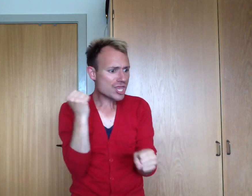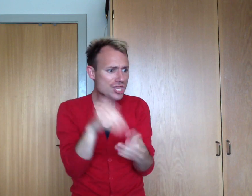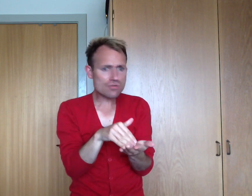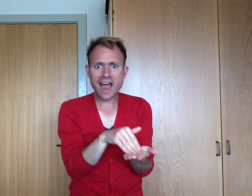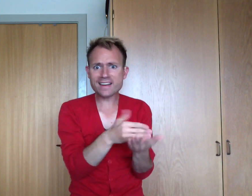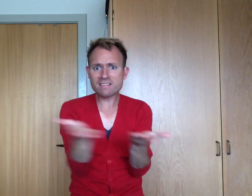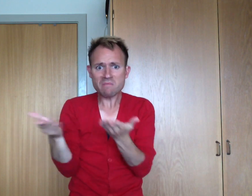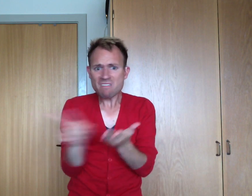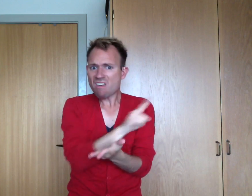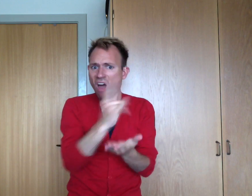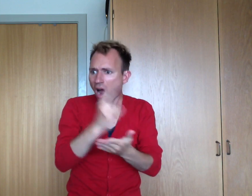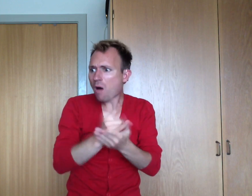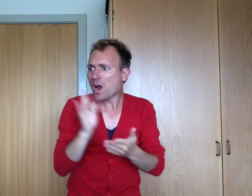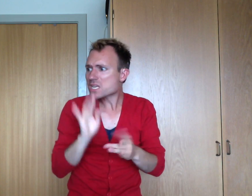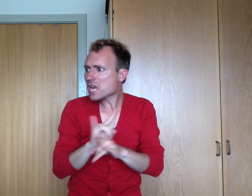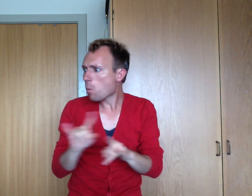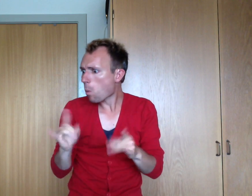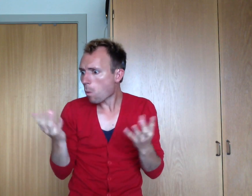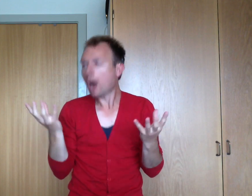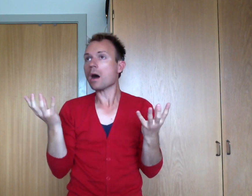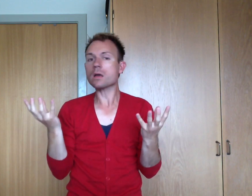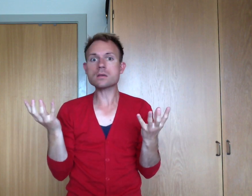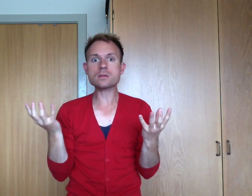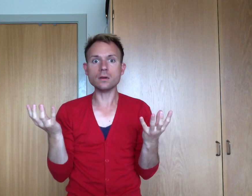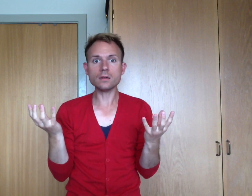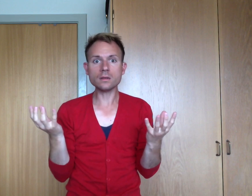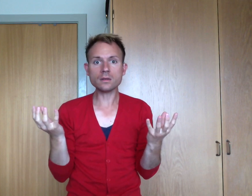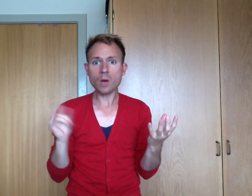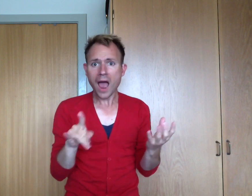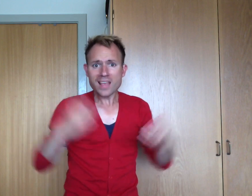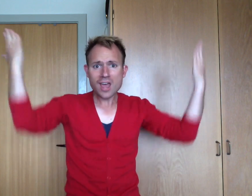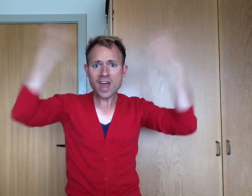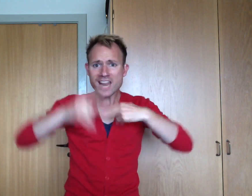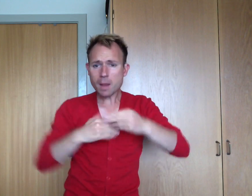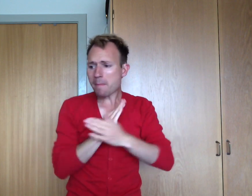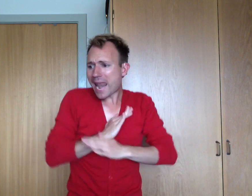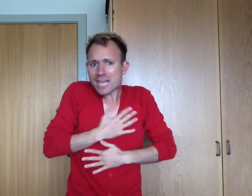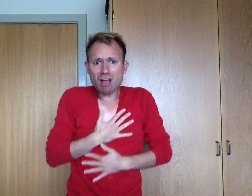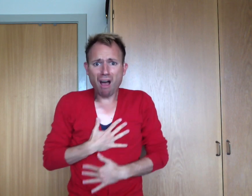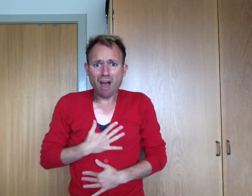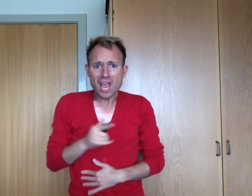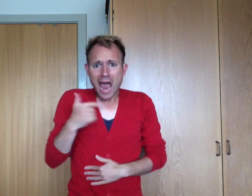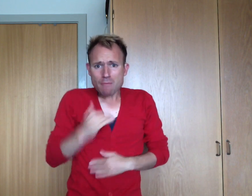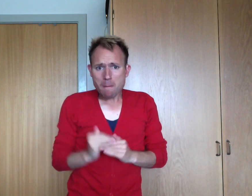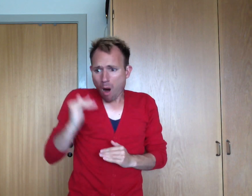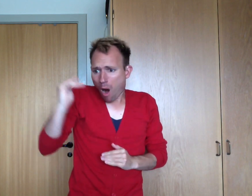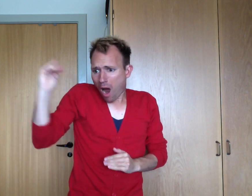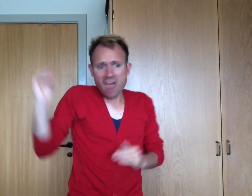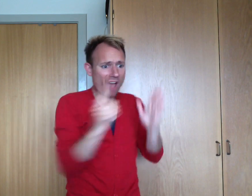again But then they'd always seem to rise There were nights of endless pleasure It was more than